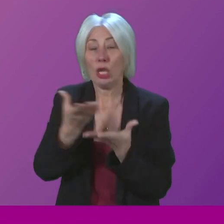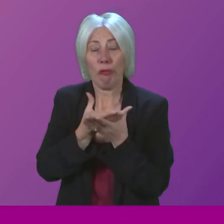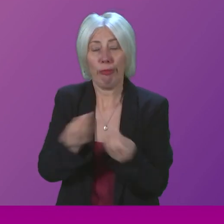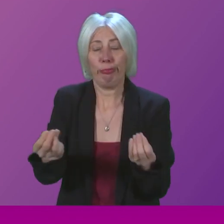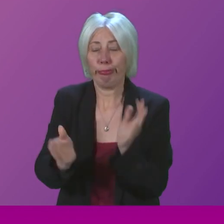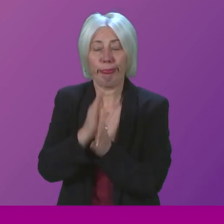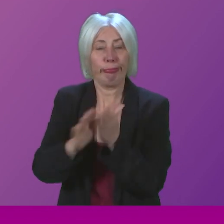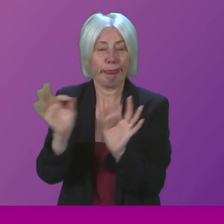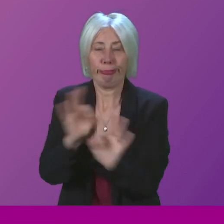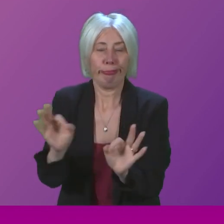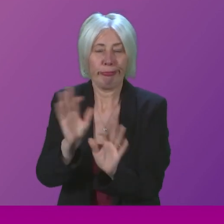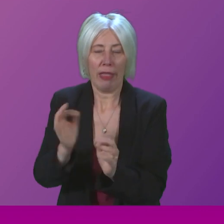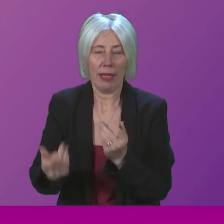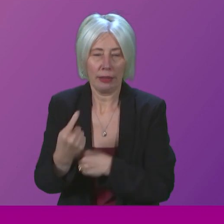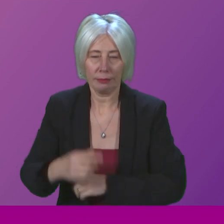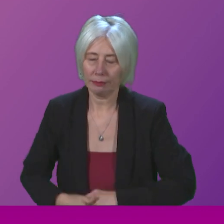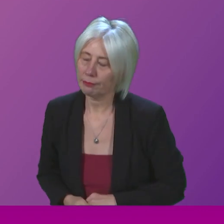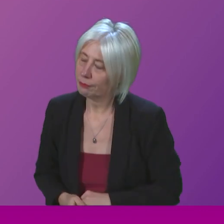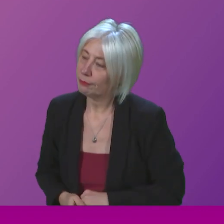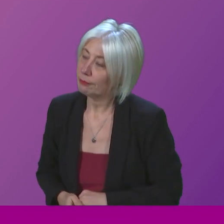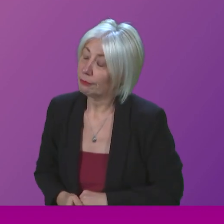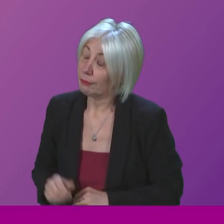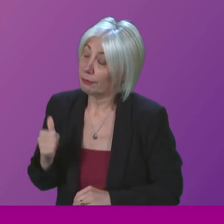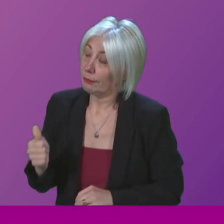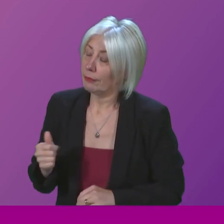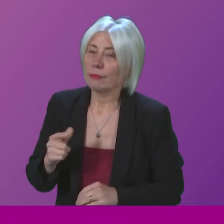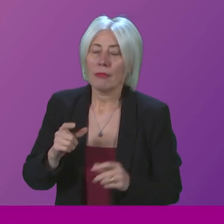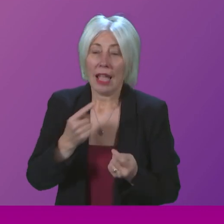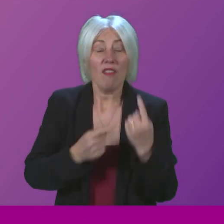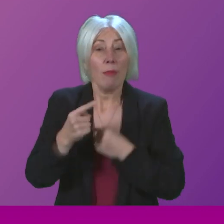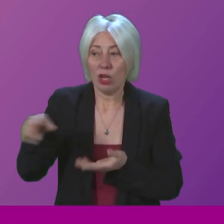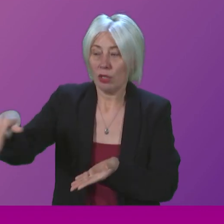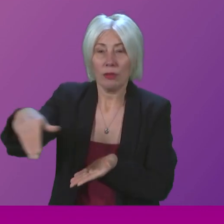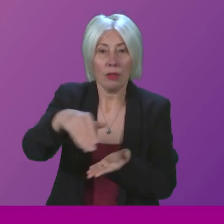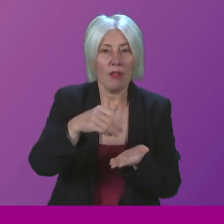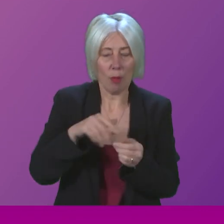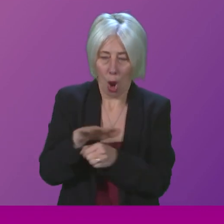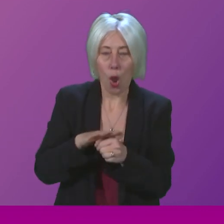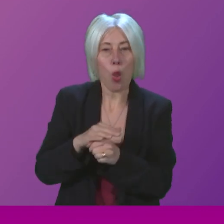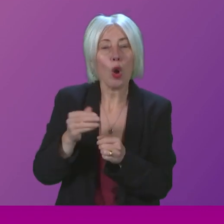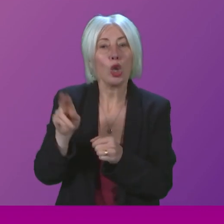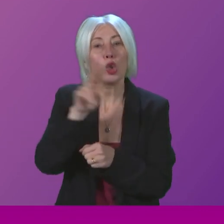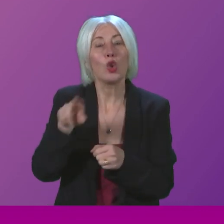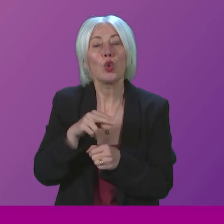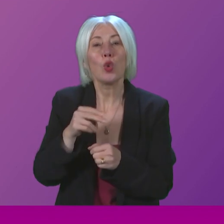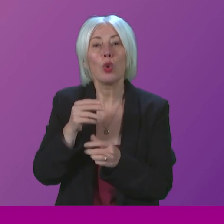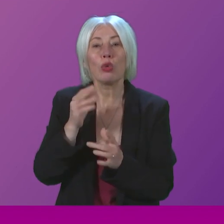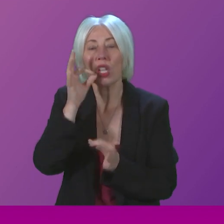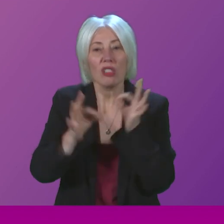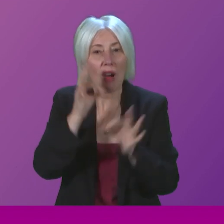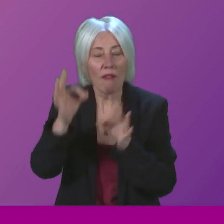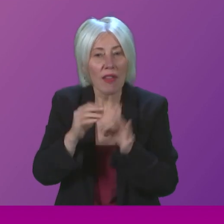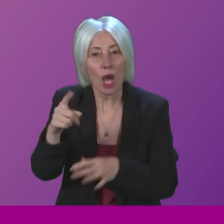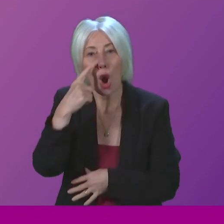Siobhan Brown. Thank you, Presiding Officer. Can I ask the First Minister if data collected from the local schools survey on the question of youth